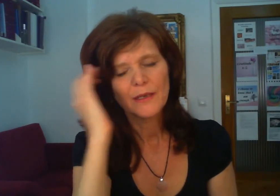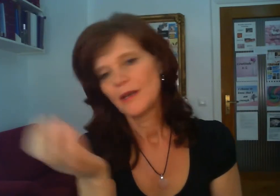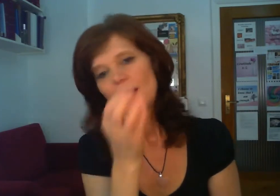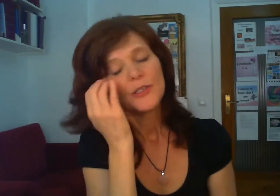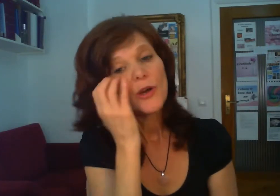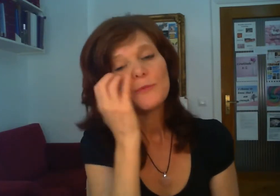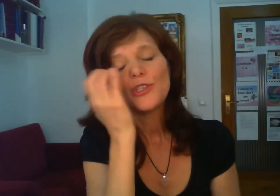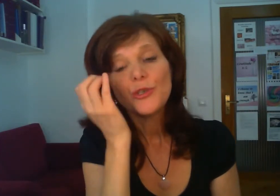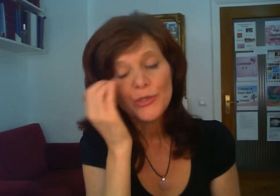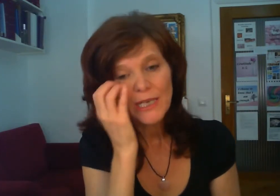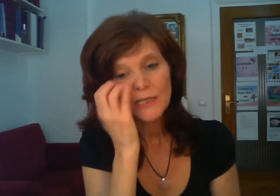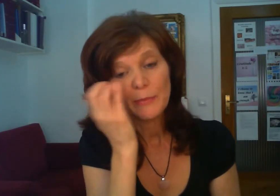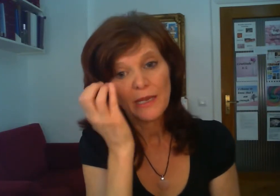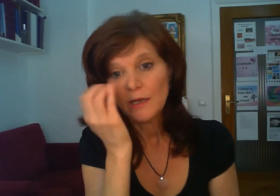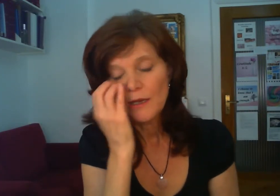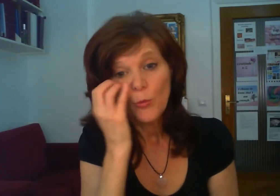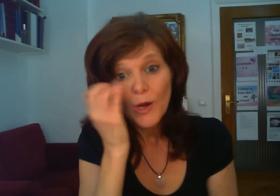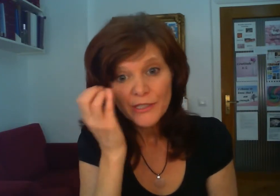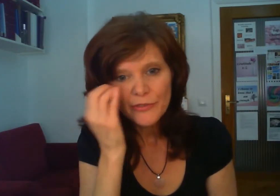so i'm choosing it to be wonderful